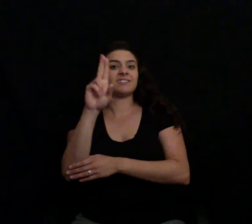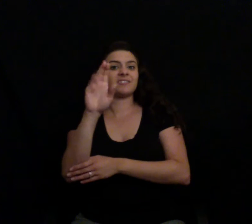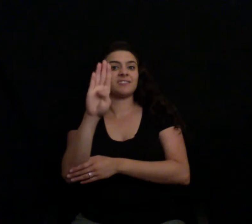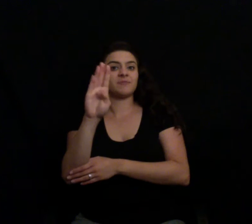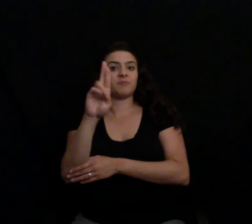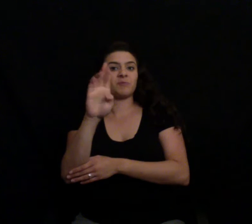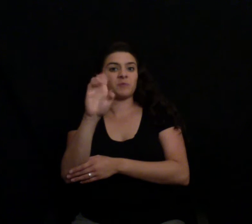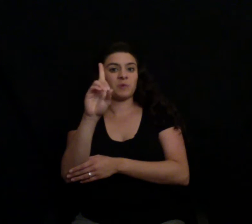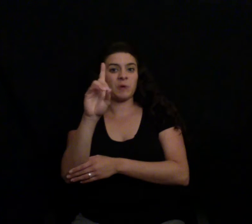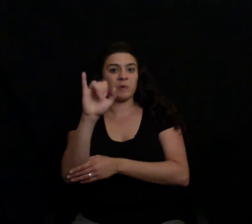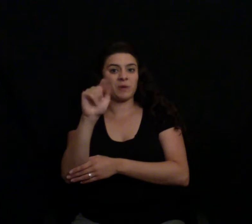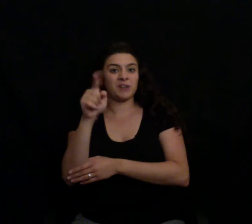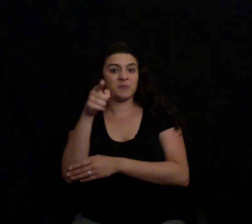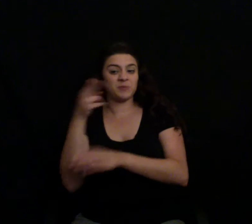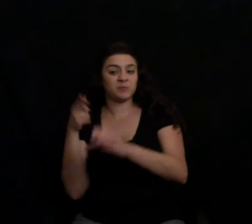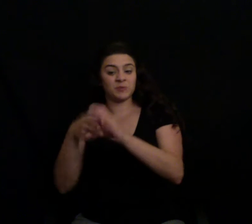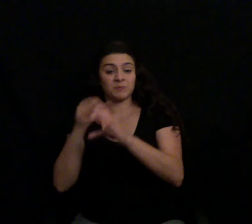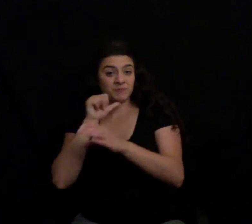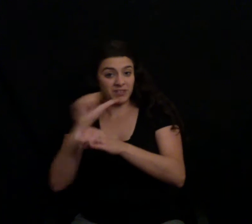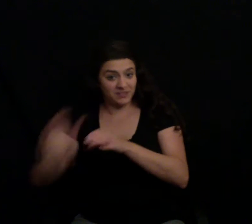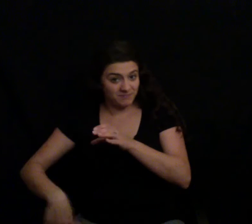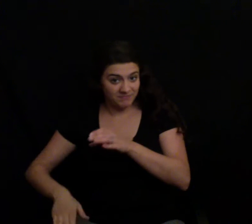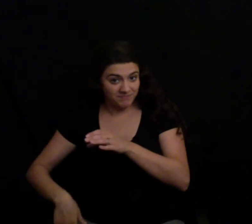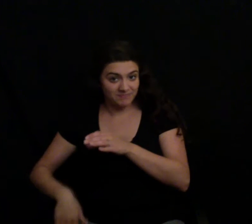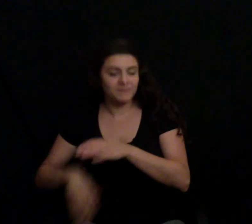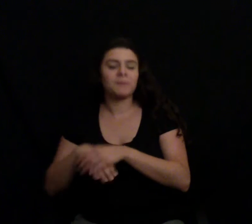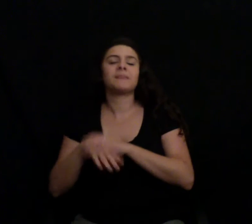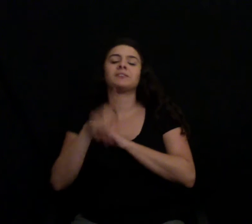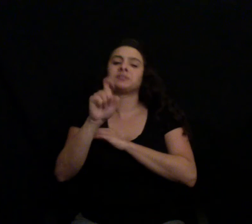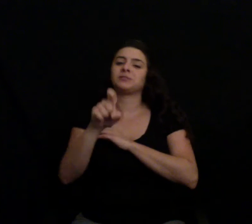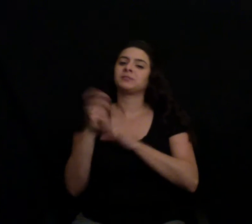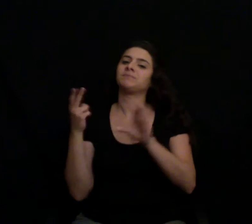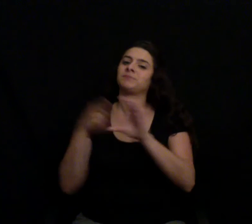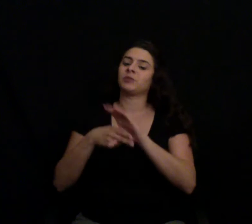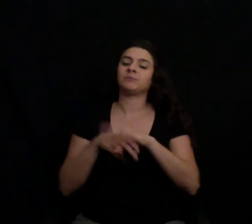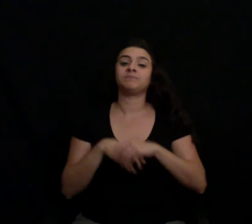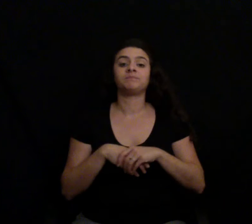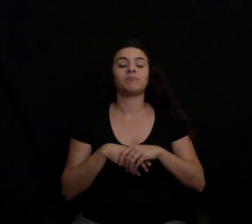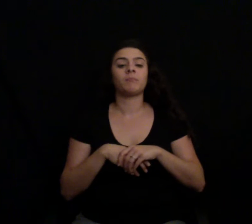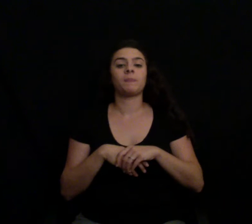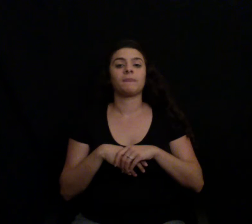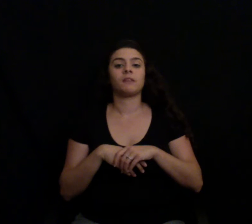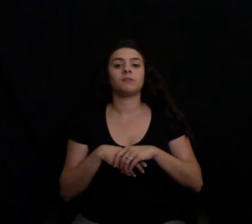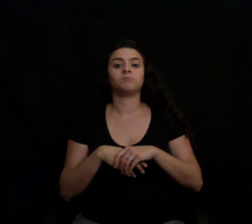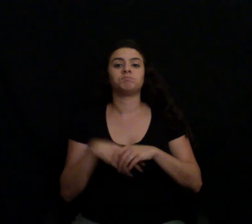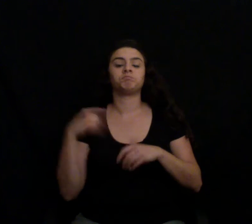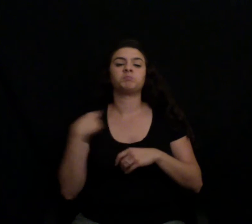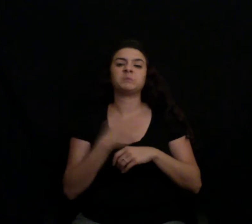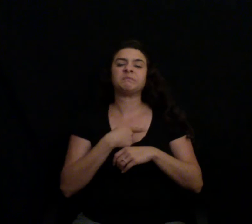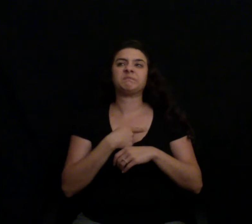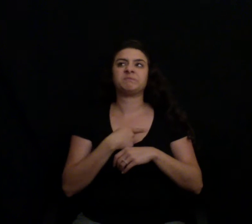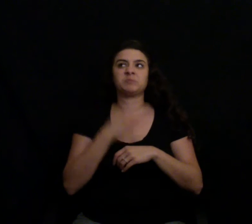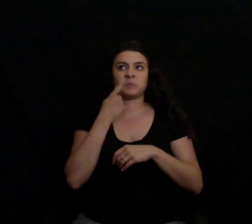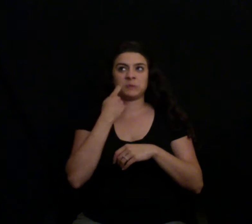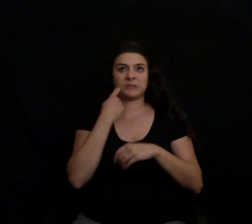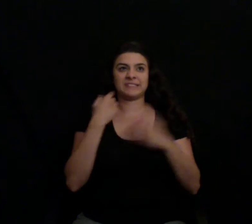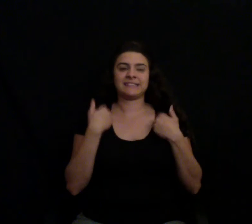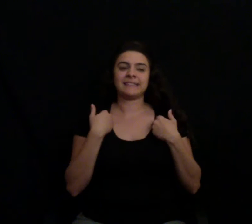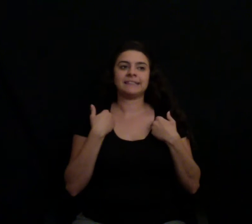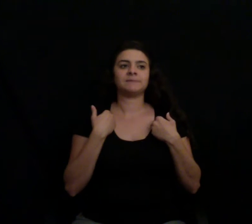you let us know how we're doing. So thank you. Also, I'd like to take note that we've had some pretty controversial episodes recently